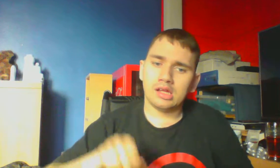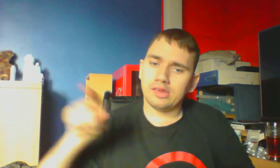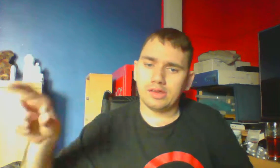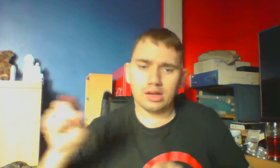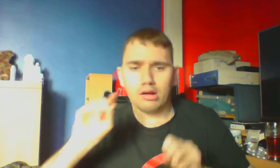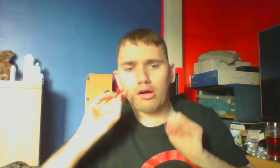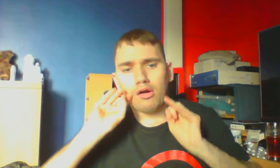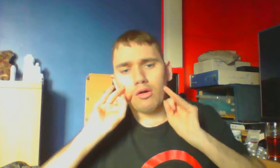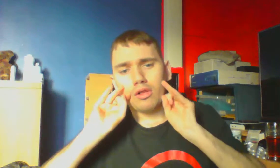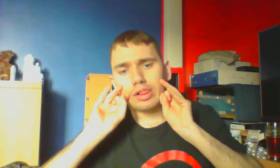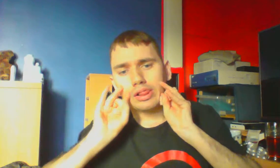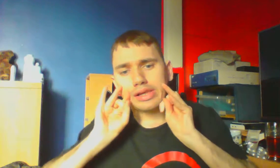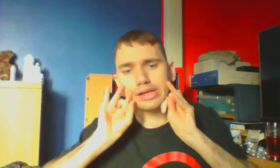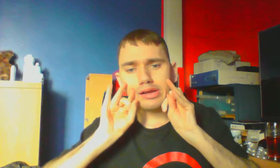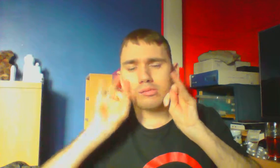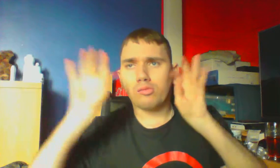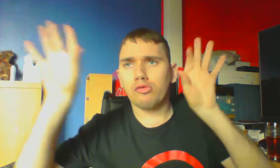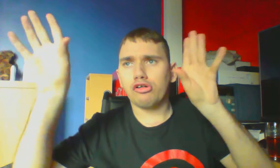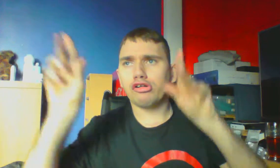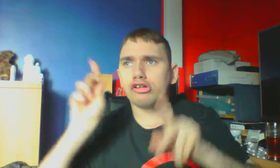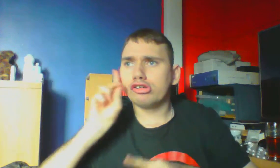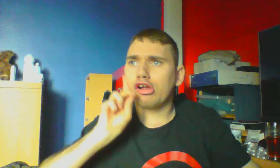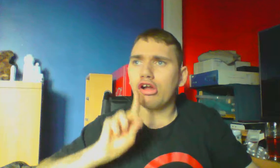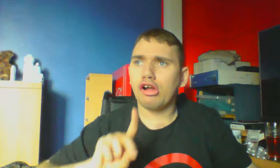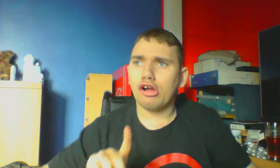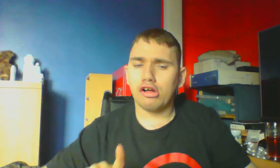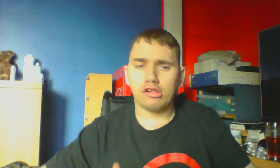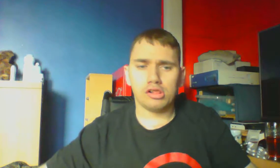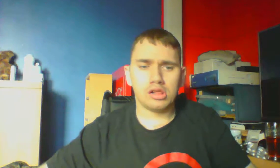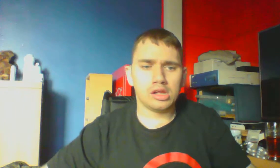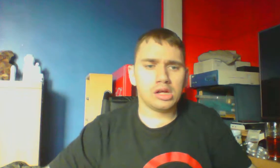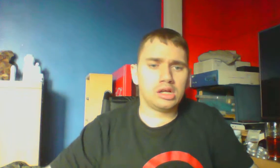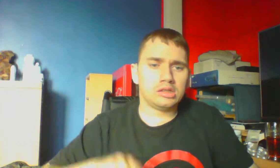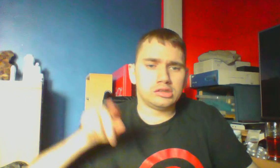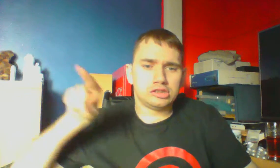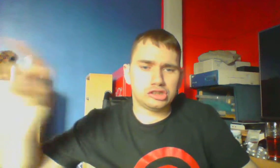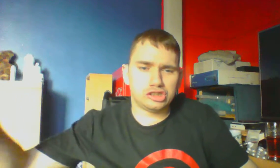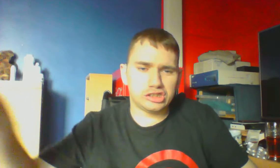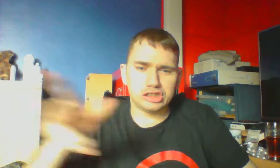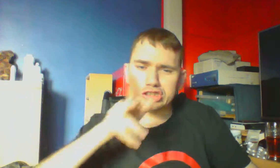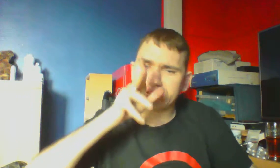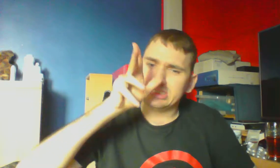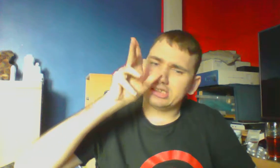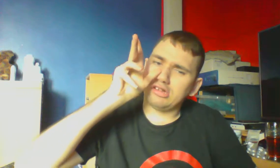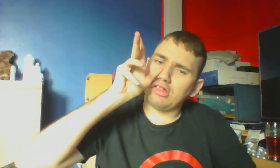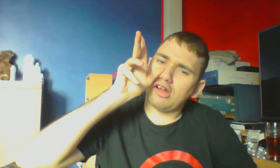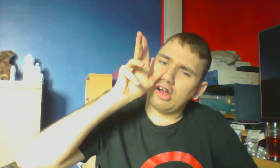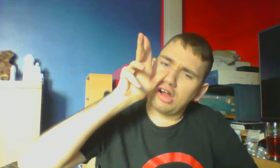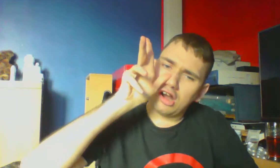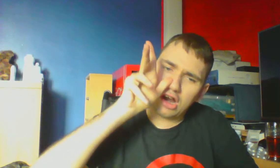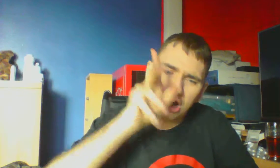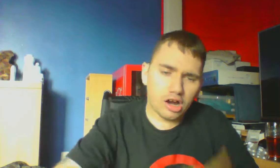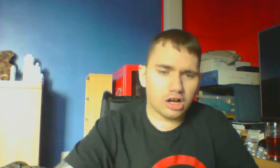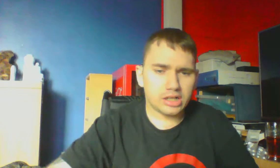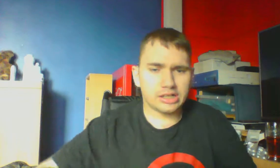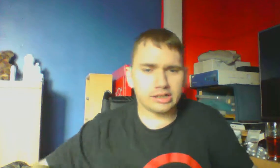this Hollywood girl She is